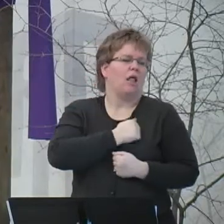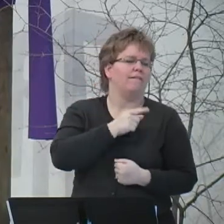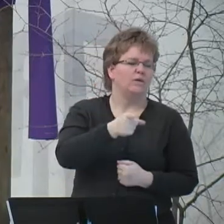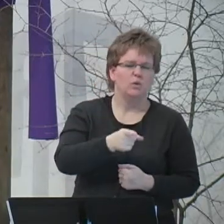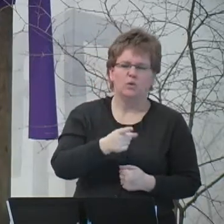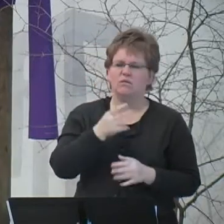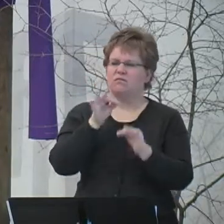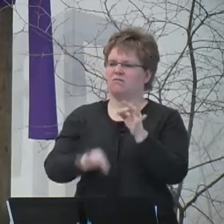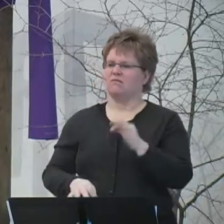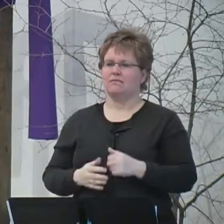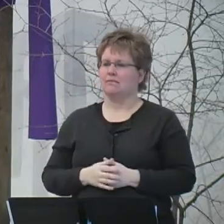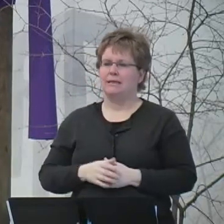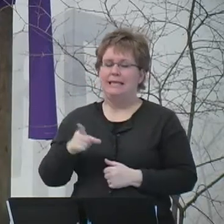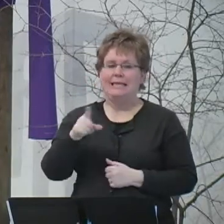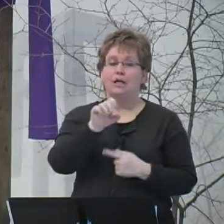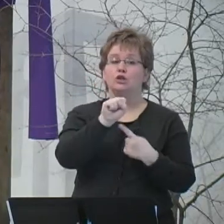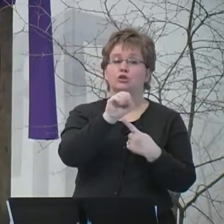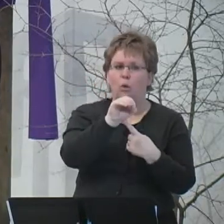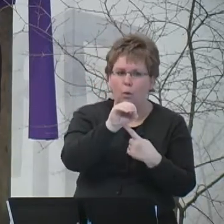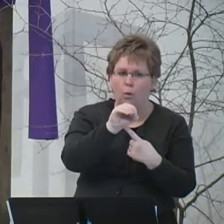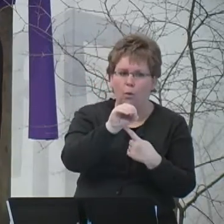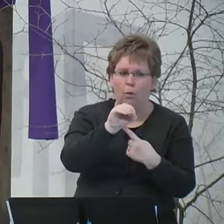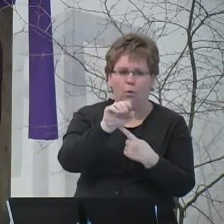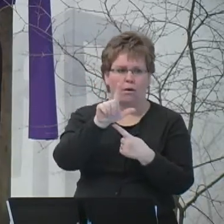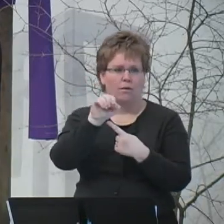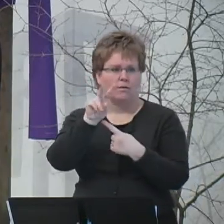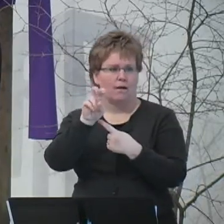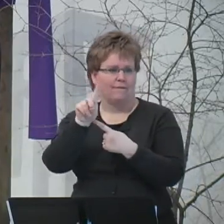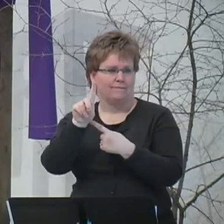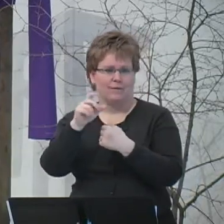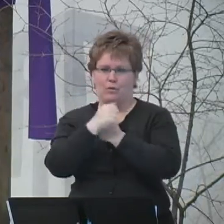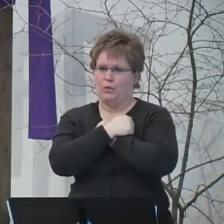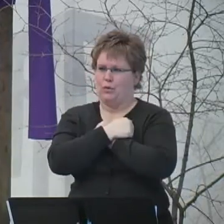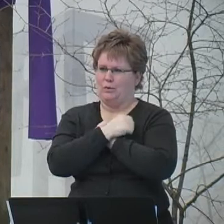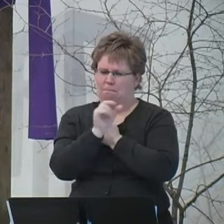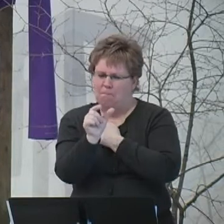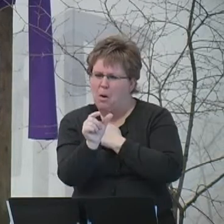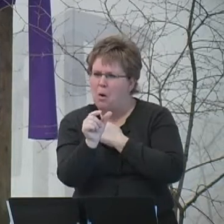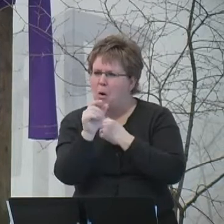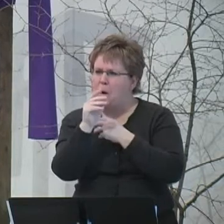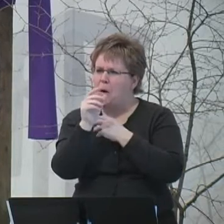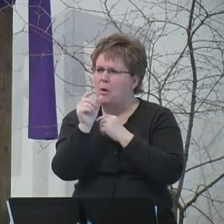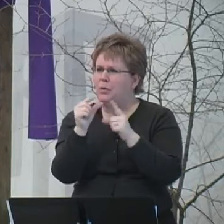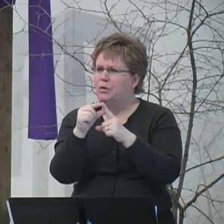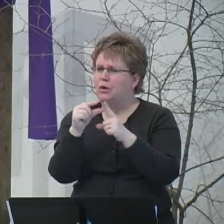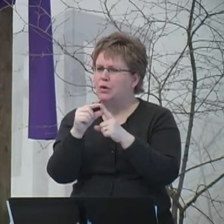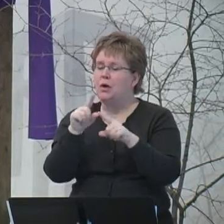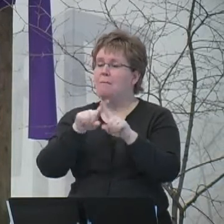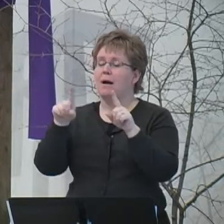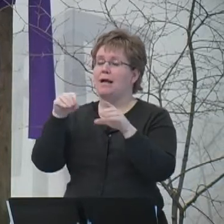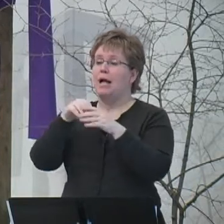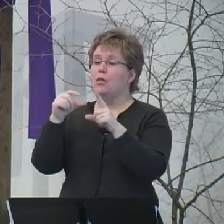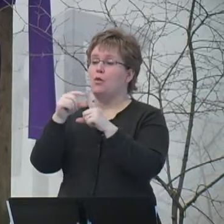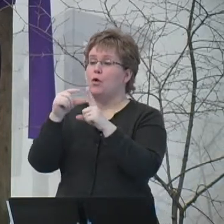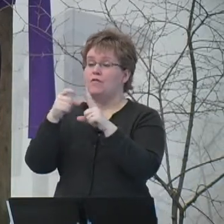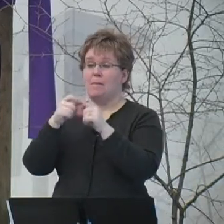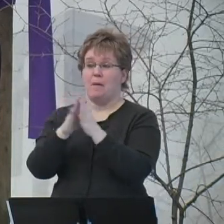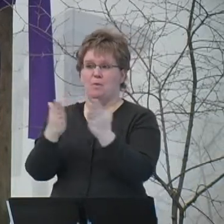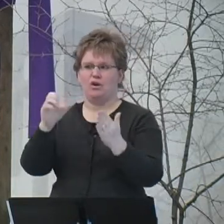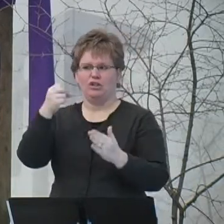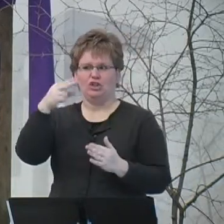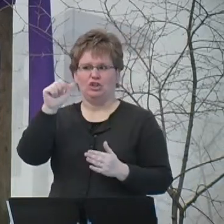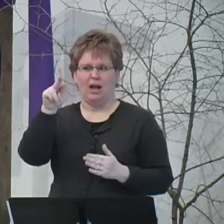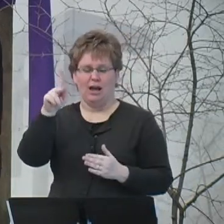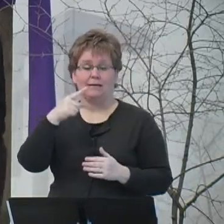world, but God so loves the world. Or in the words of the book, The